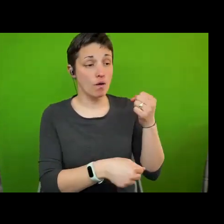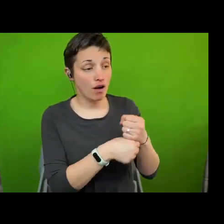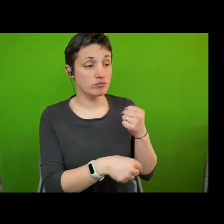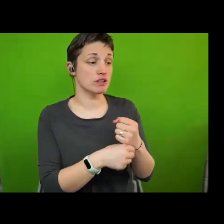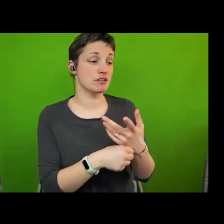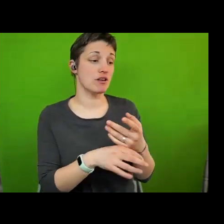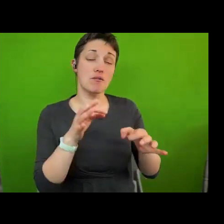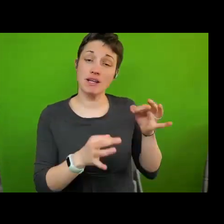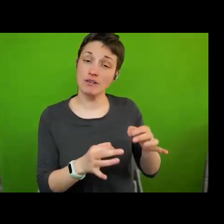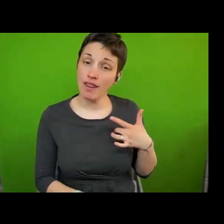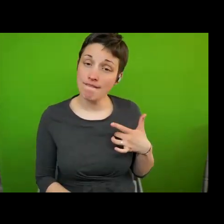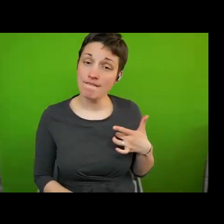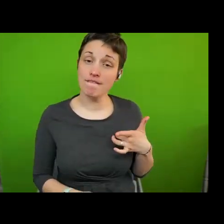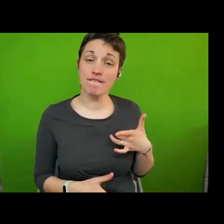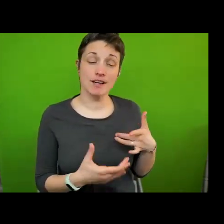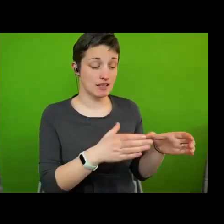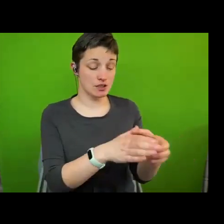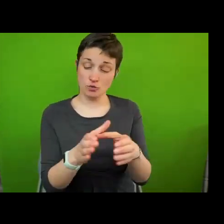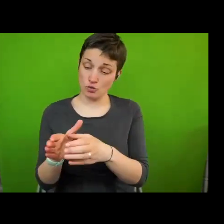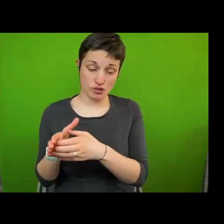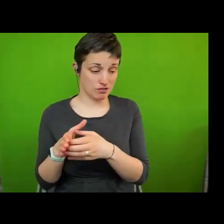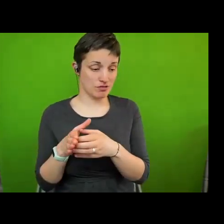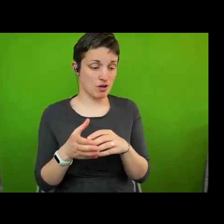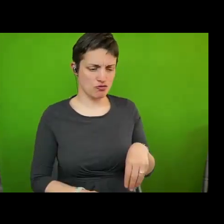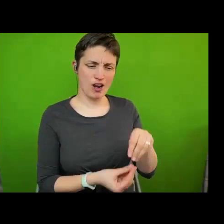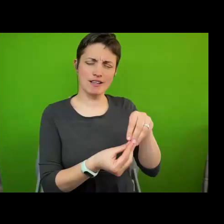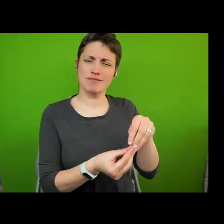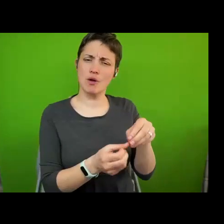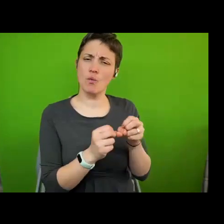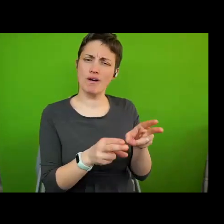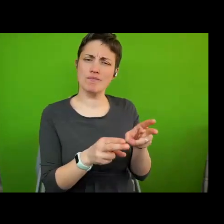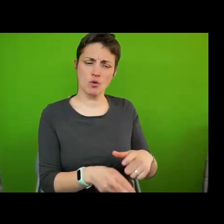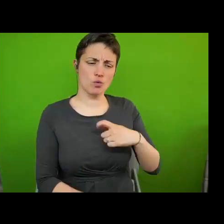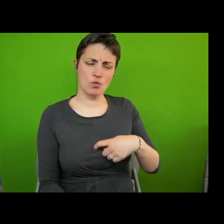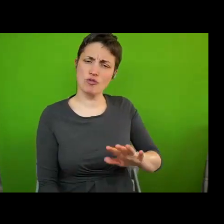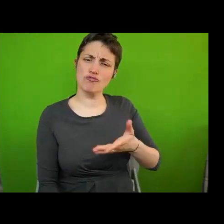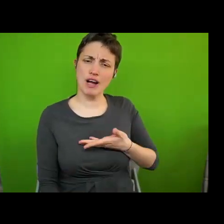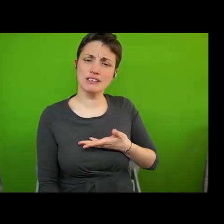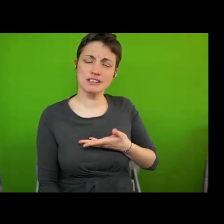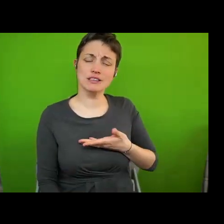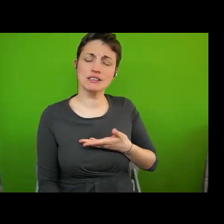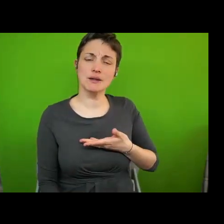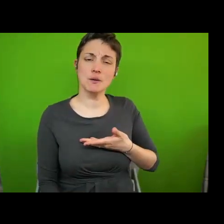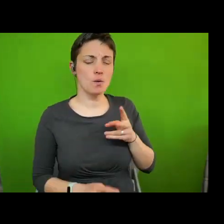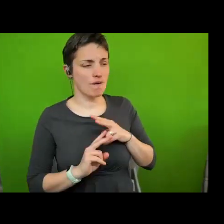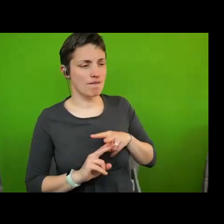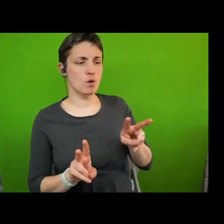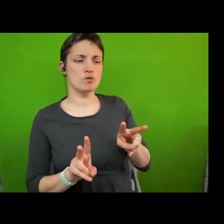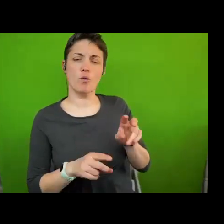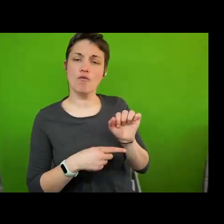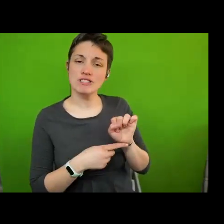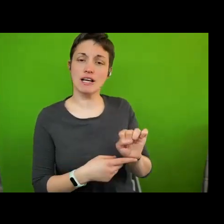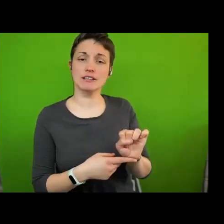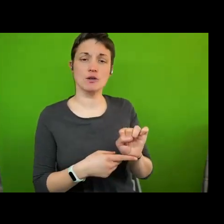institutions are constructed in the human rights-based approach with the view towards protecting promoting